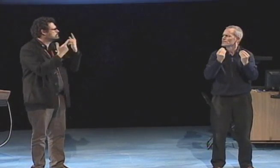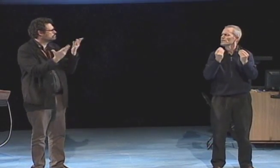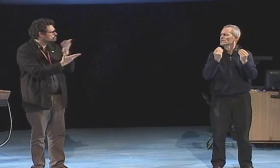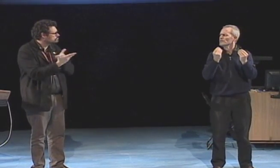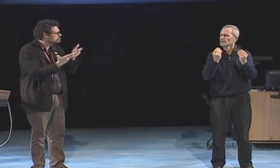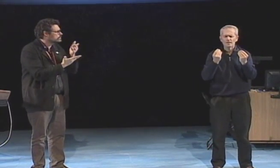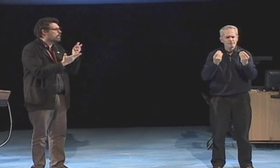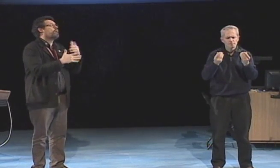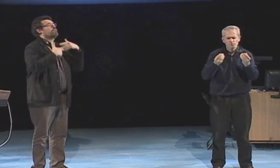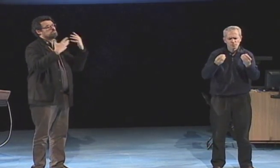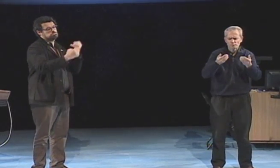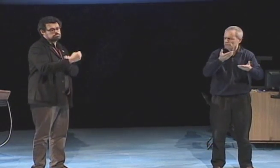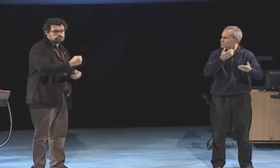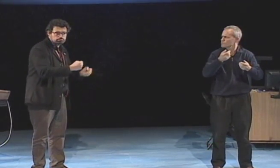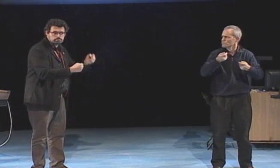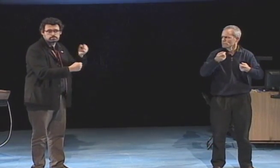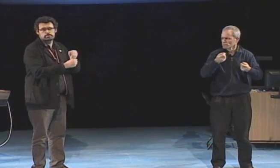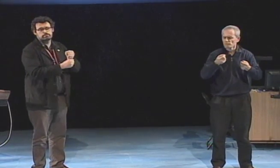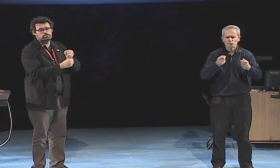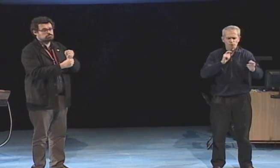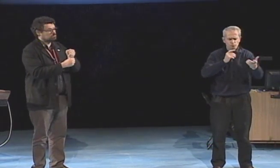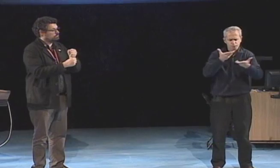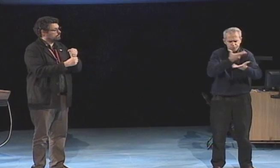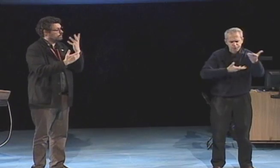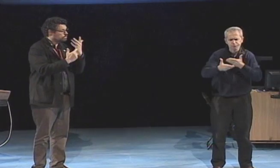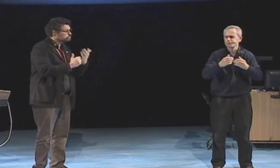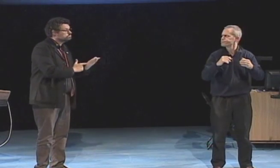studied I researched I thought